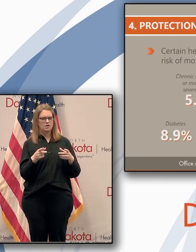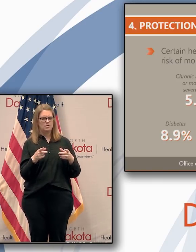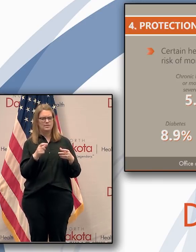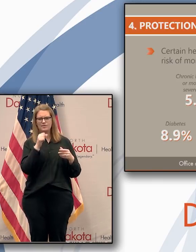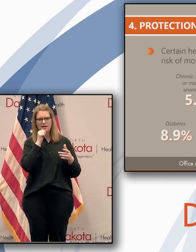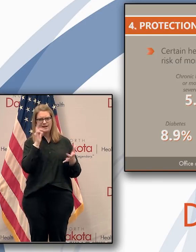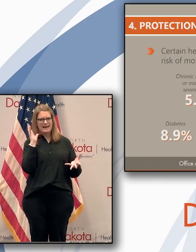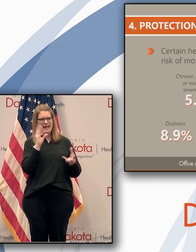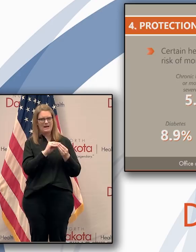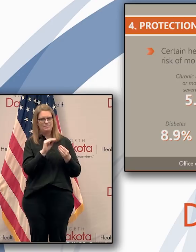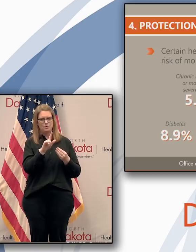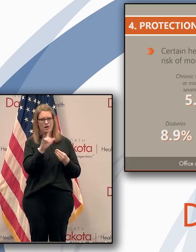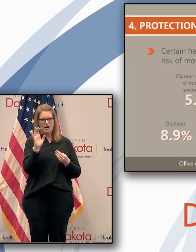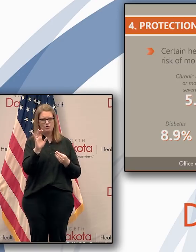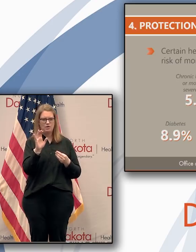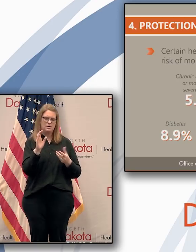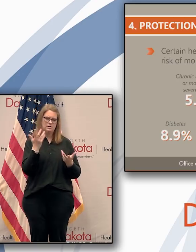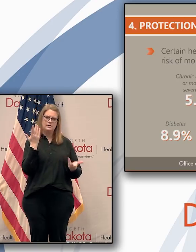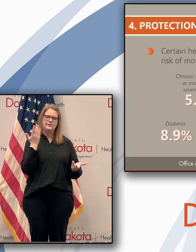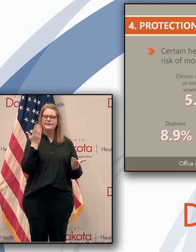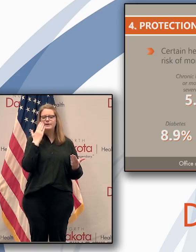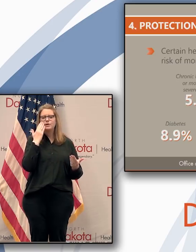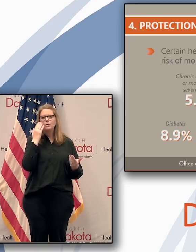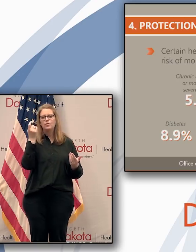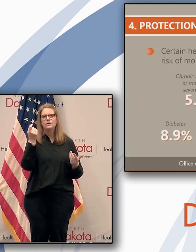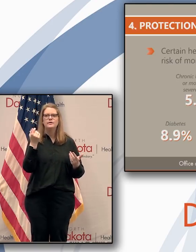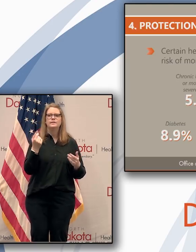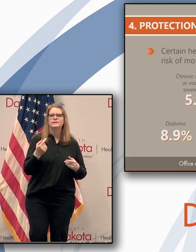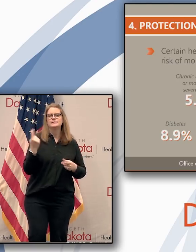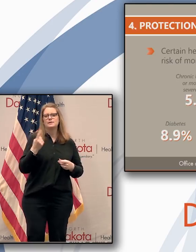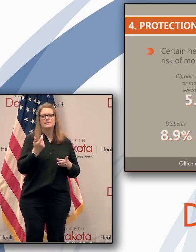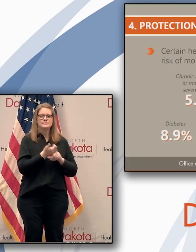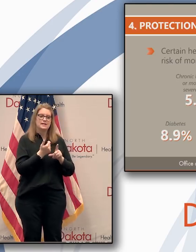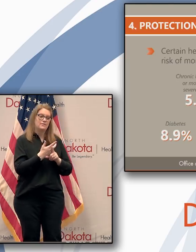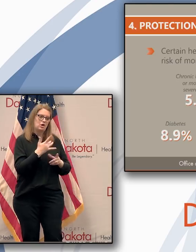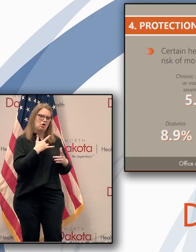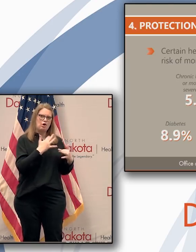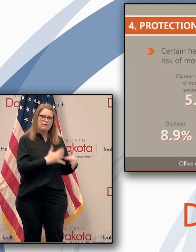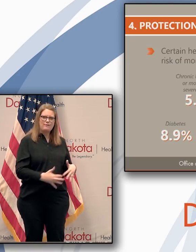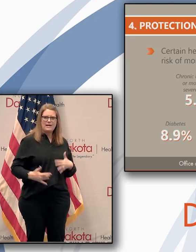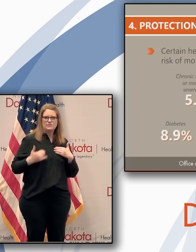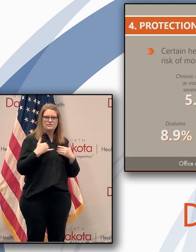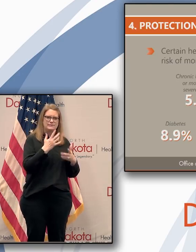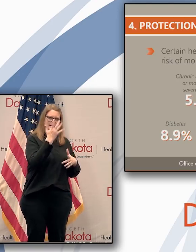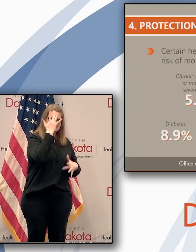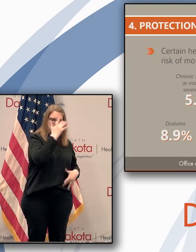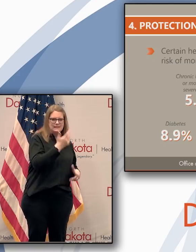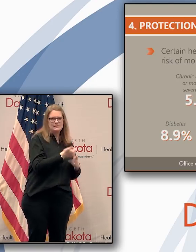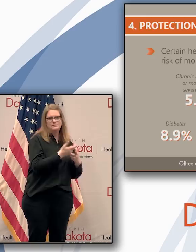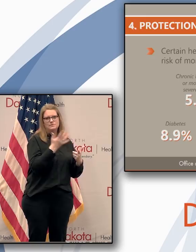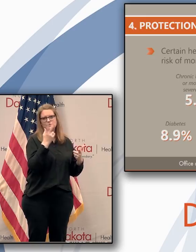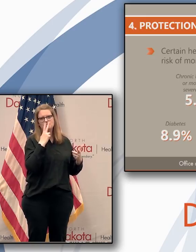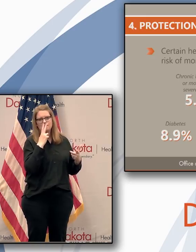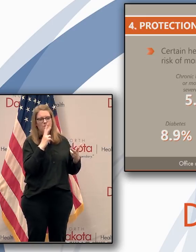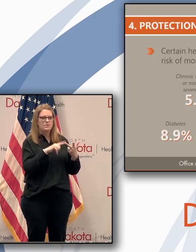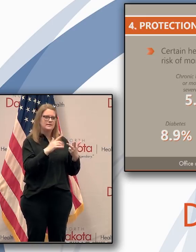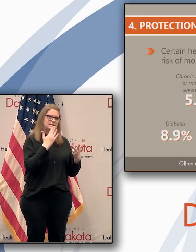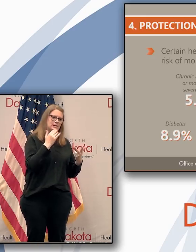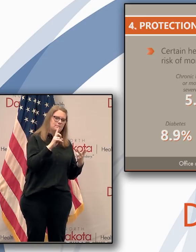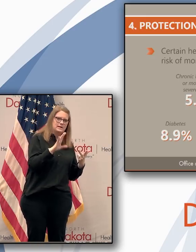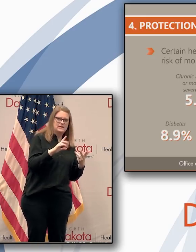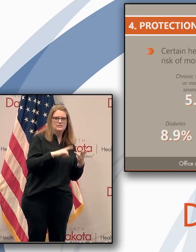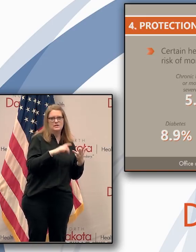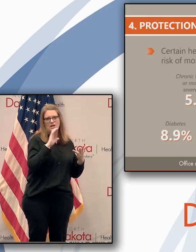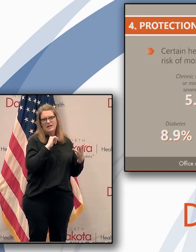because there's overlap. You may have someone who's got cardiovascular disease, who's also a smoker, who also has diabetes, is also over age